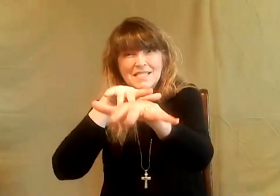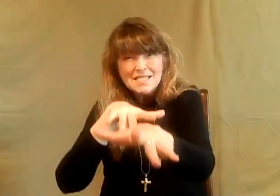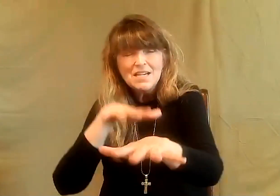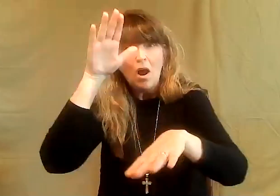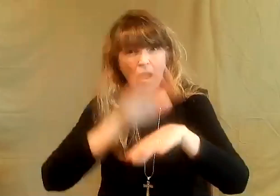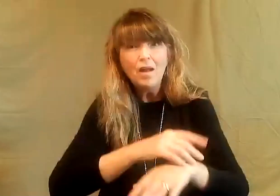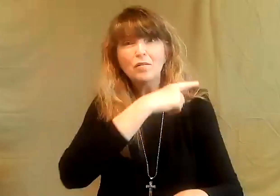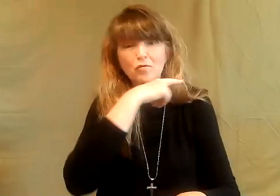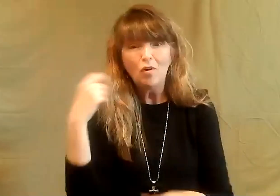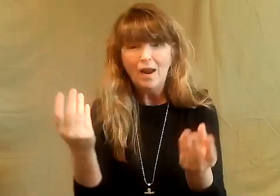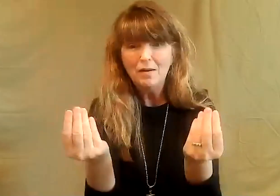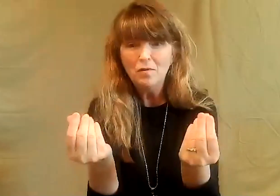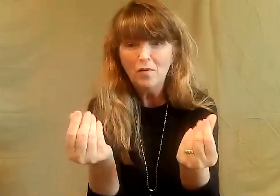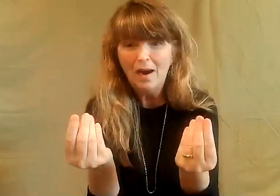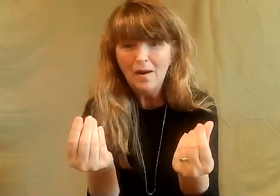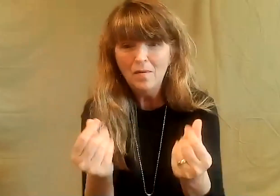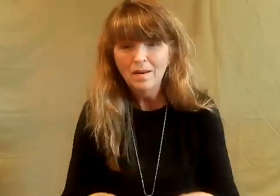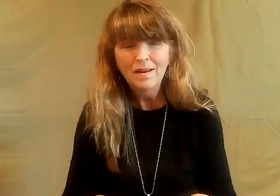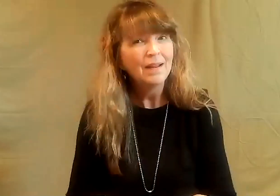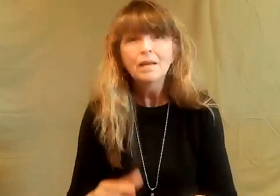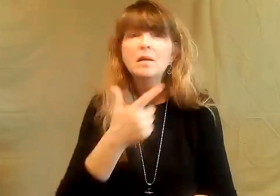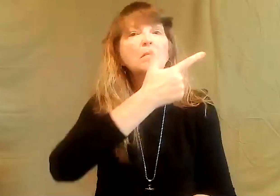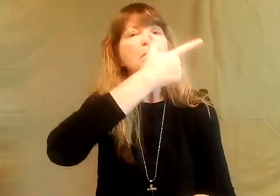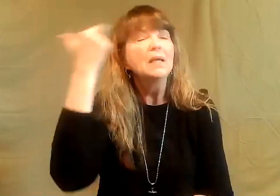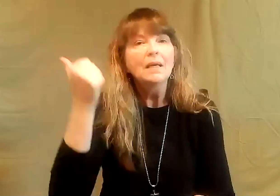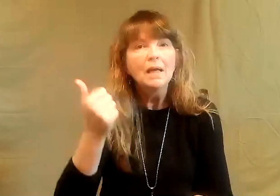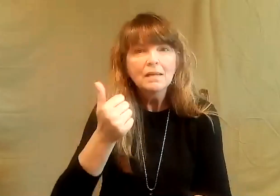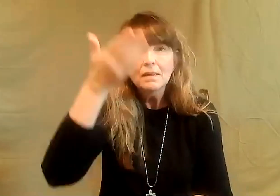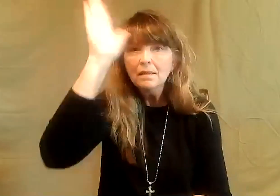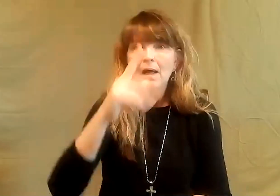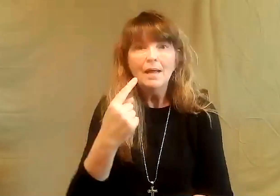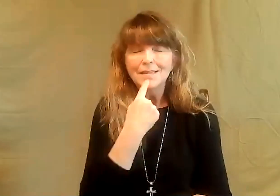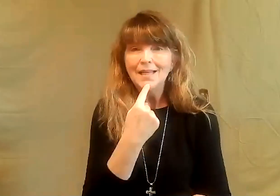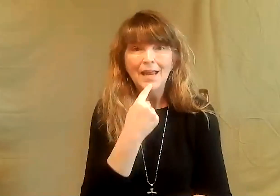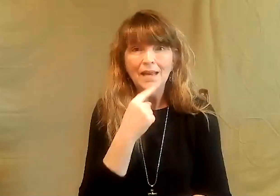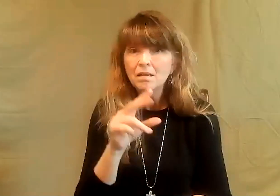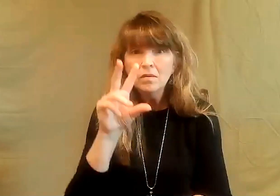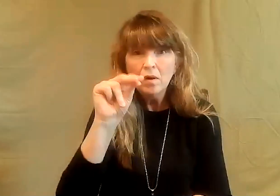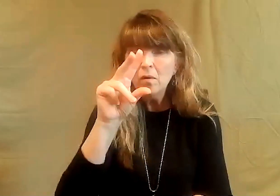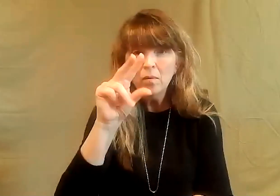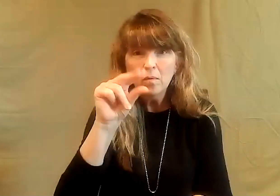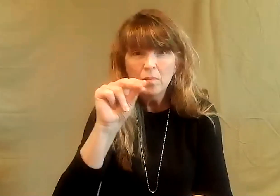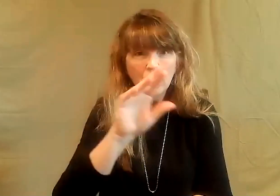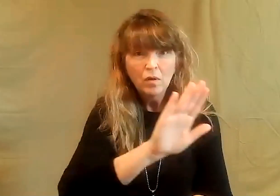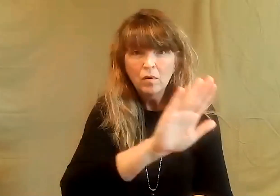God parted the Red Sea. So the Israelites could cross on dry land. Because as God said,